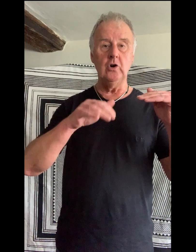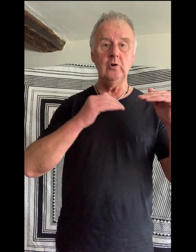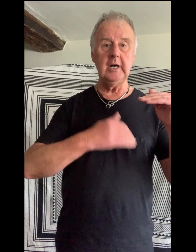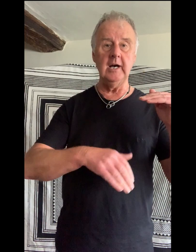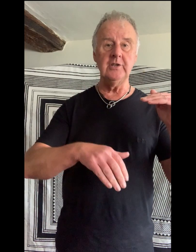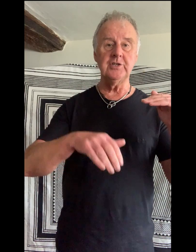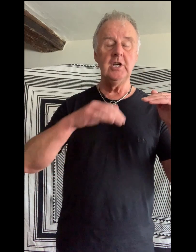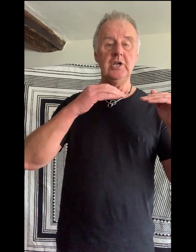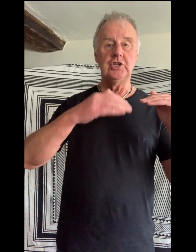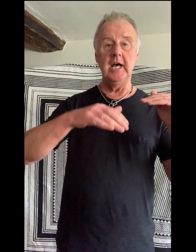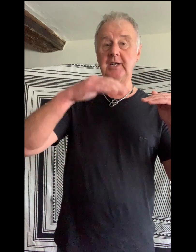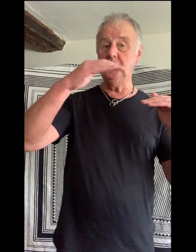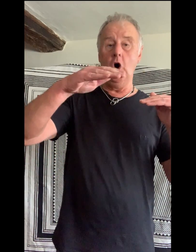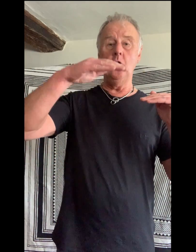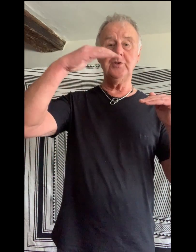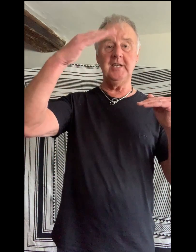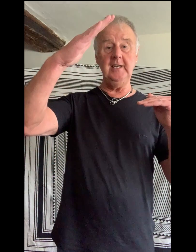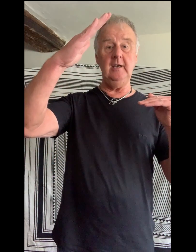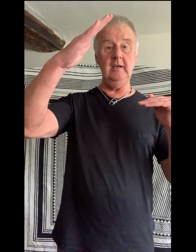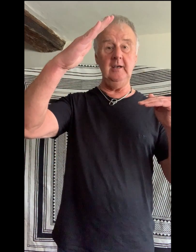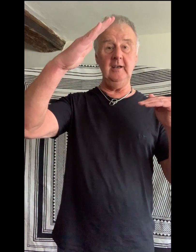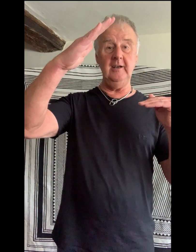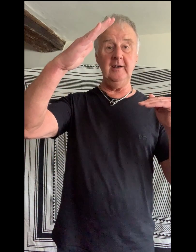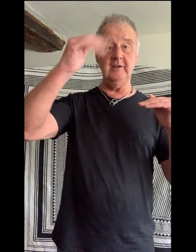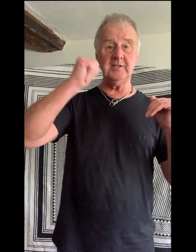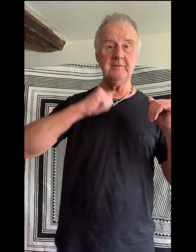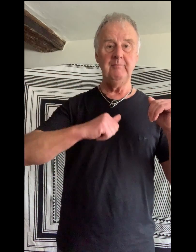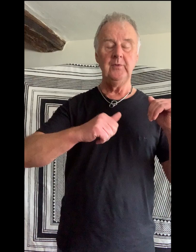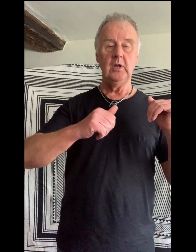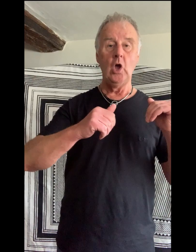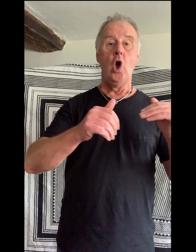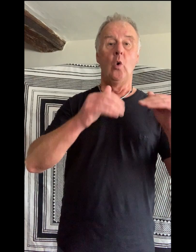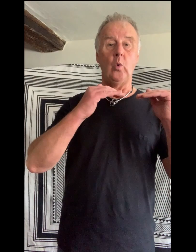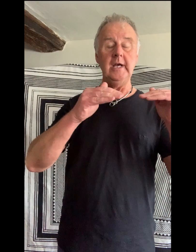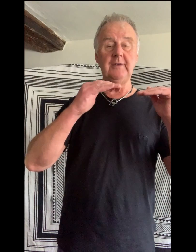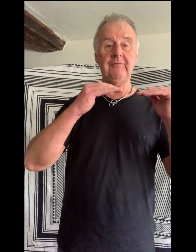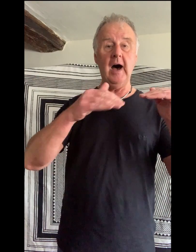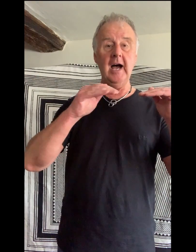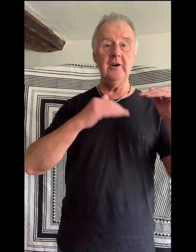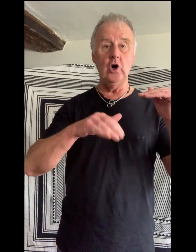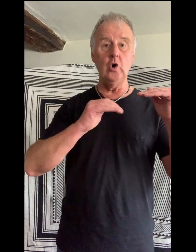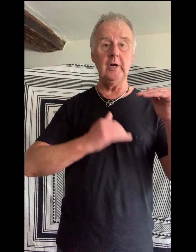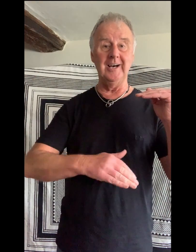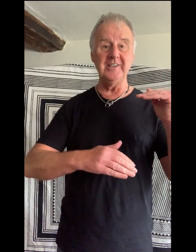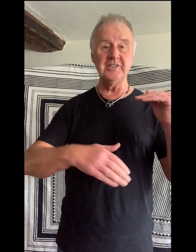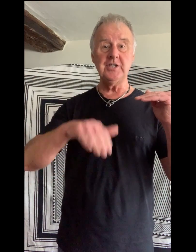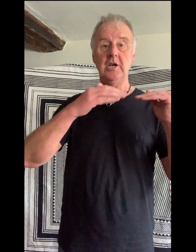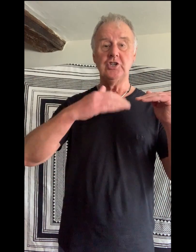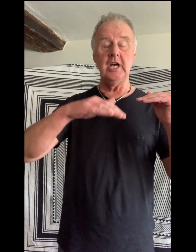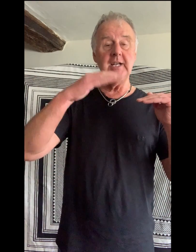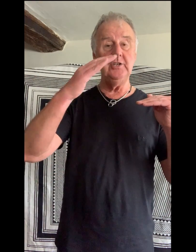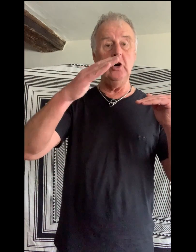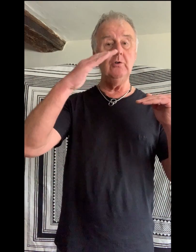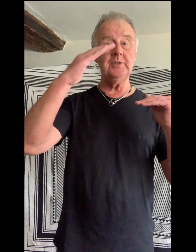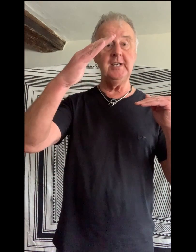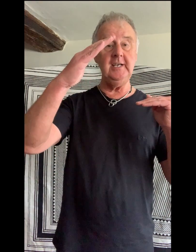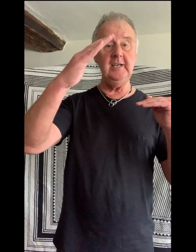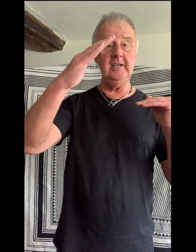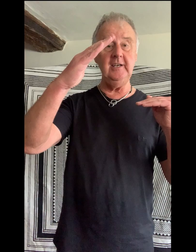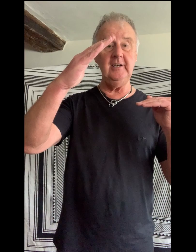no guns. Shed no tears. We'd fire no guns. Shed no tears.